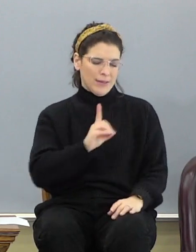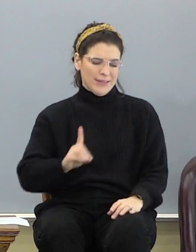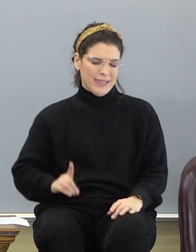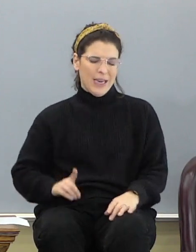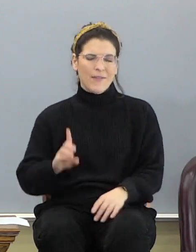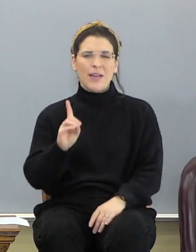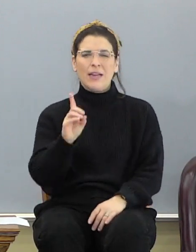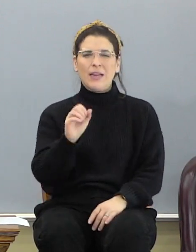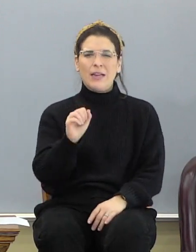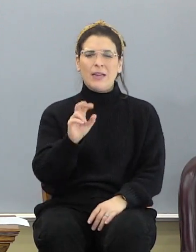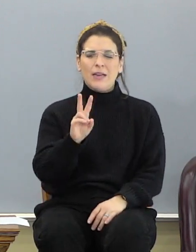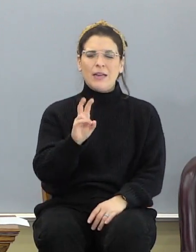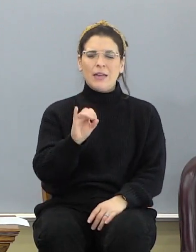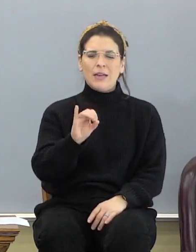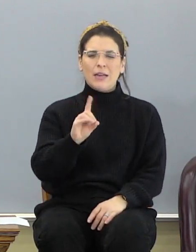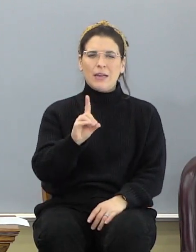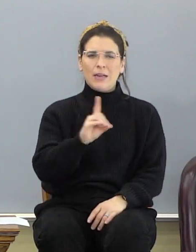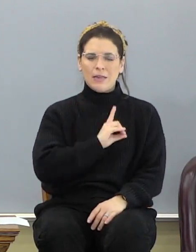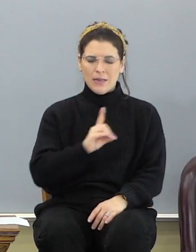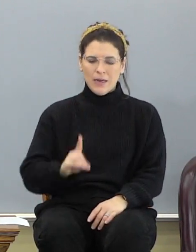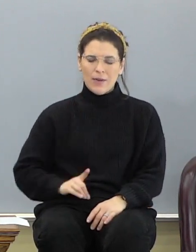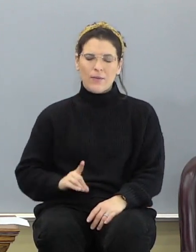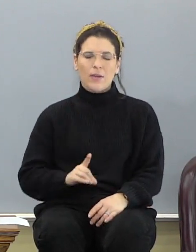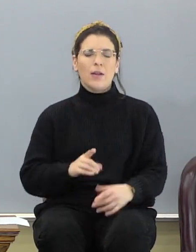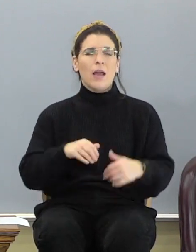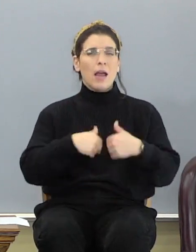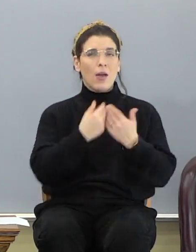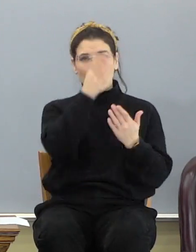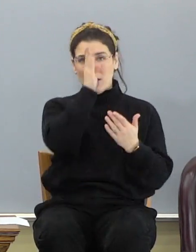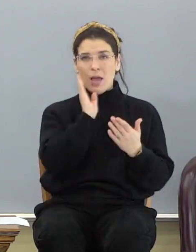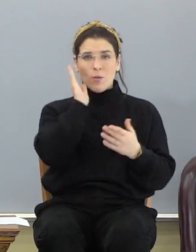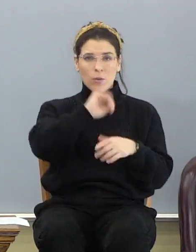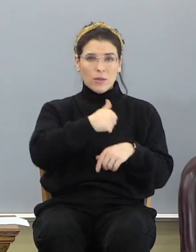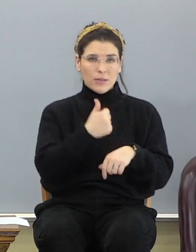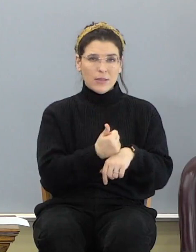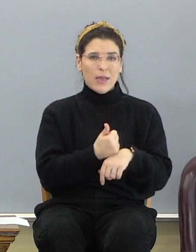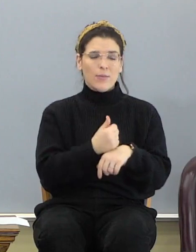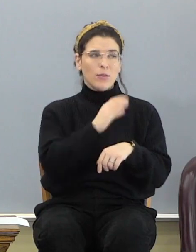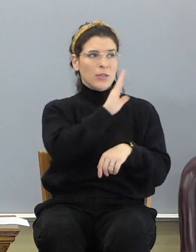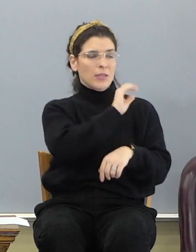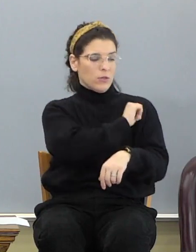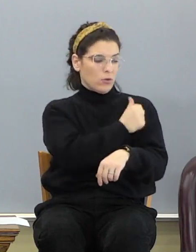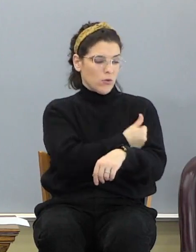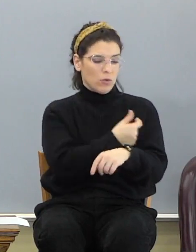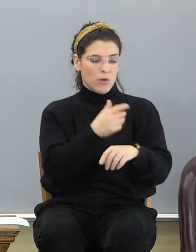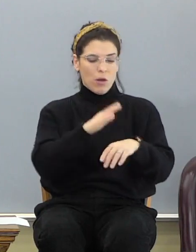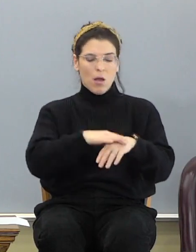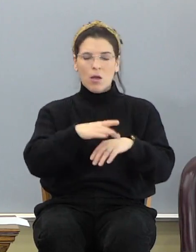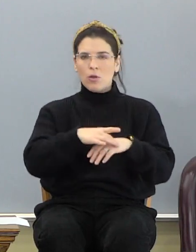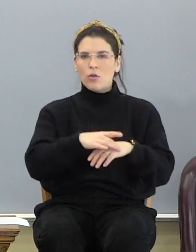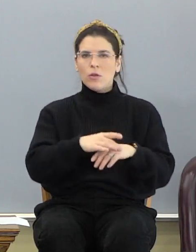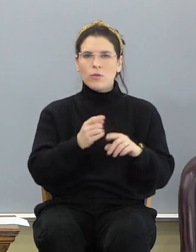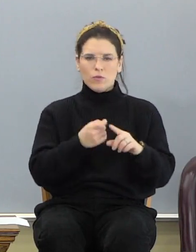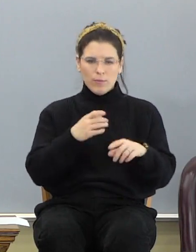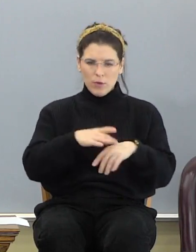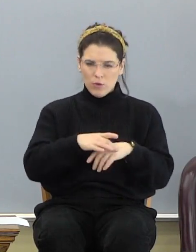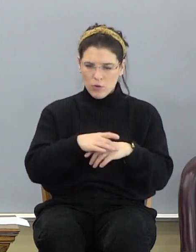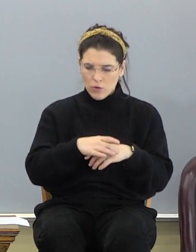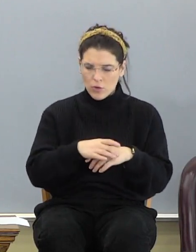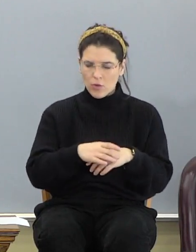with which God is going to restore His authority over planet earth. He creates a man out of the dust of the earth. He's of the earth earthy.